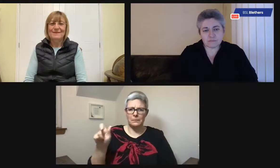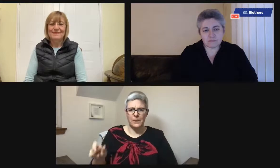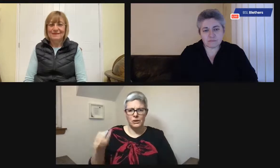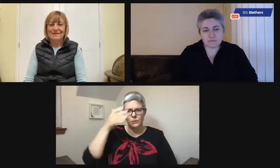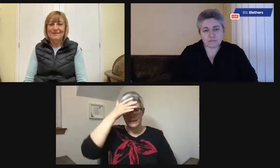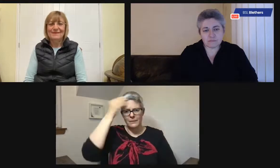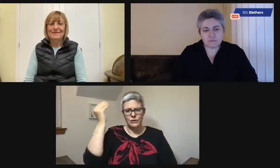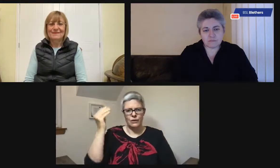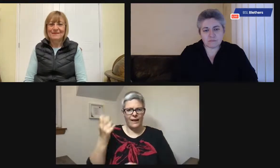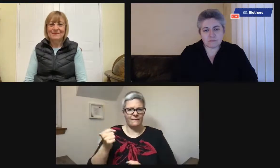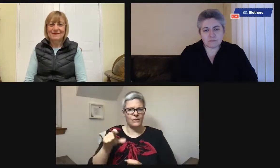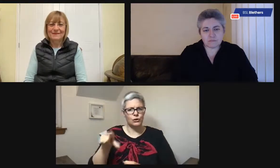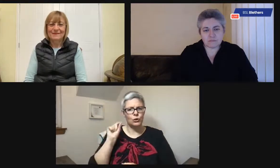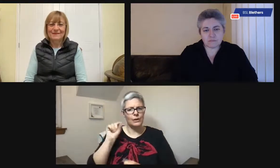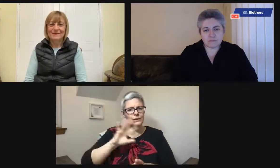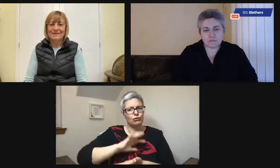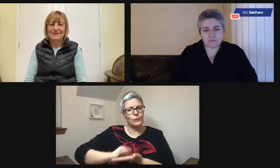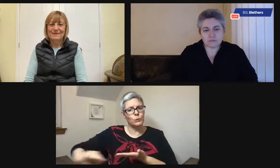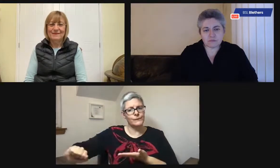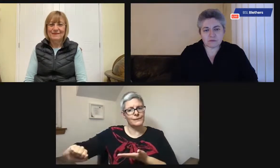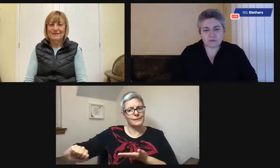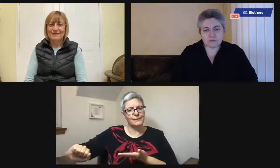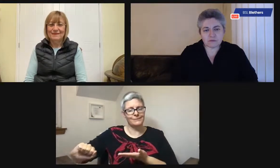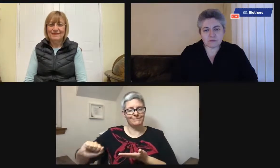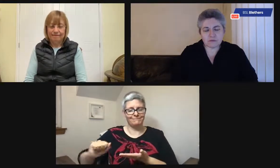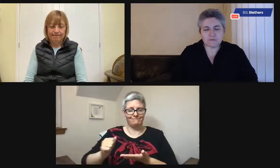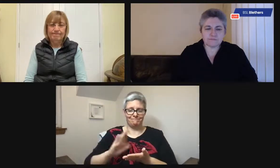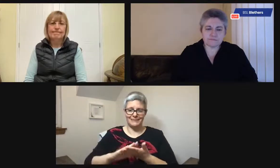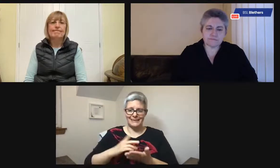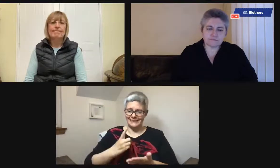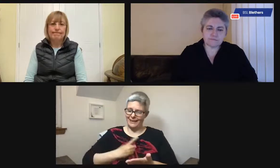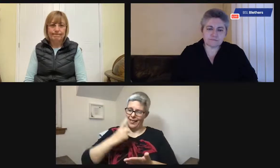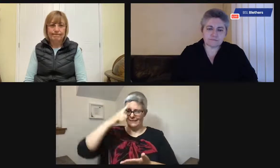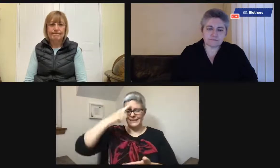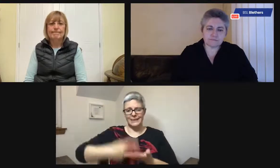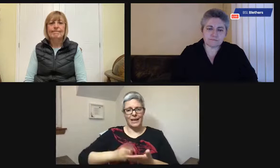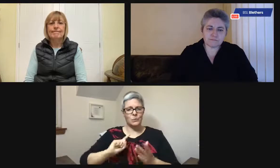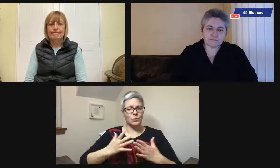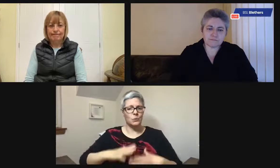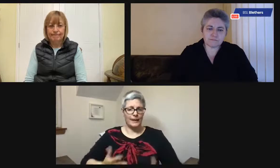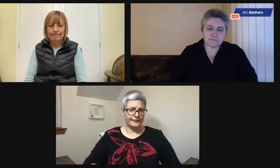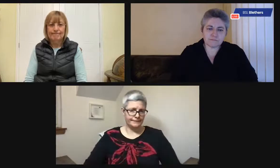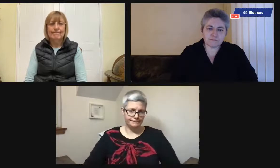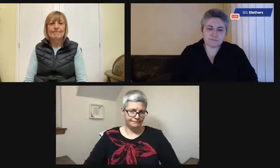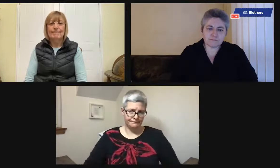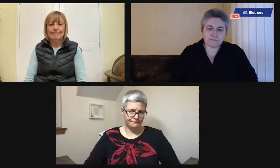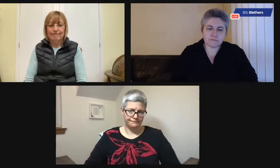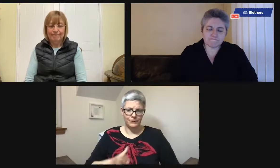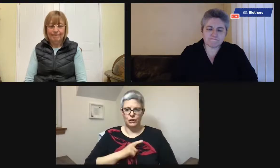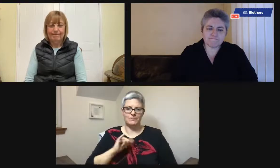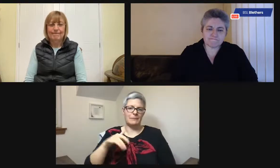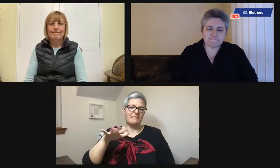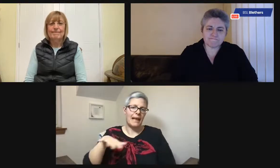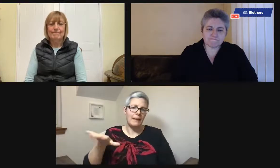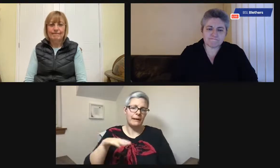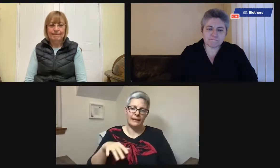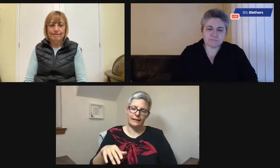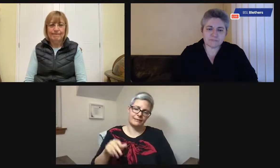Oftentimes, what happens is that a person with dementia has their choice removed. Their ability to decide for